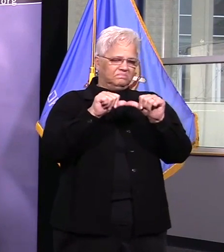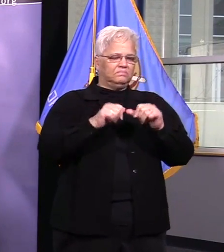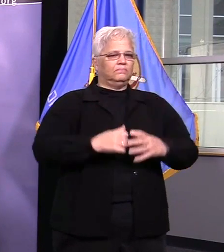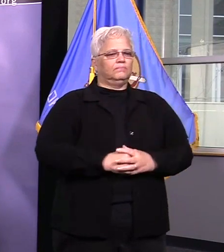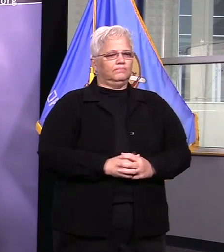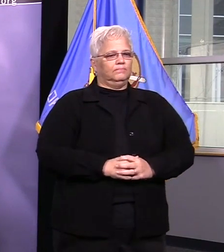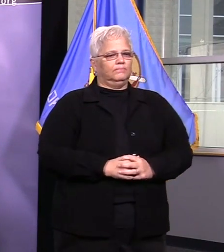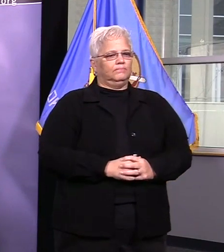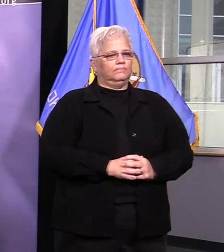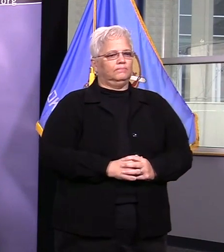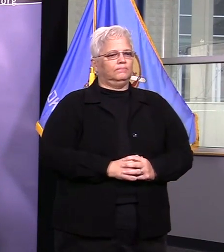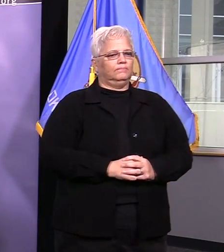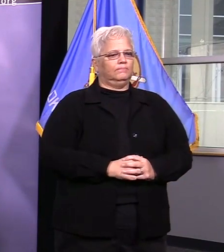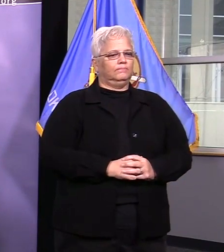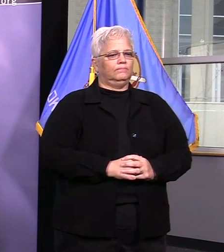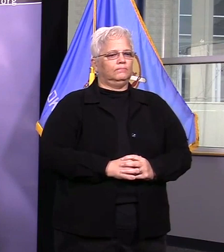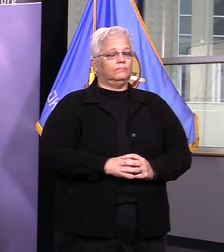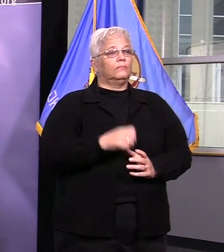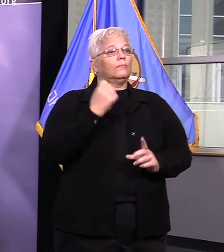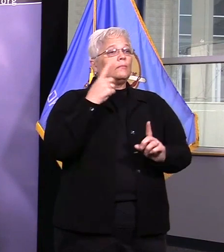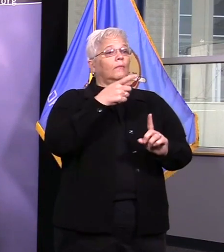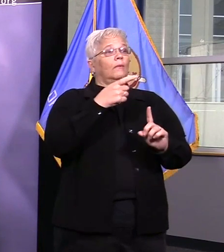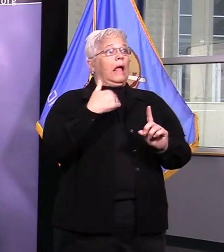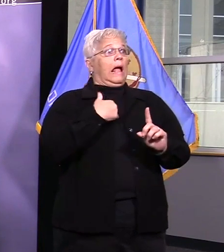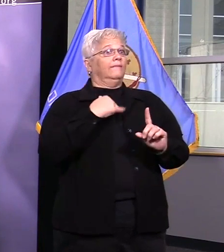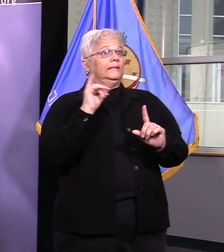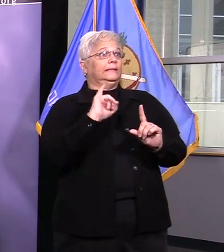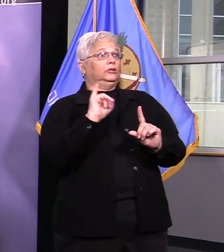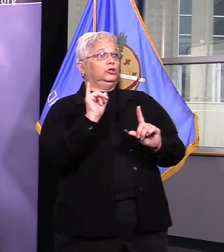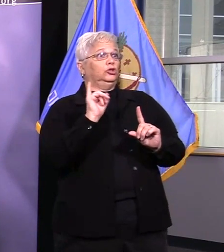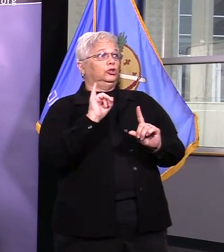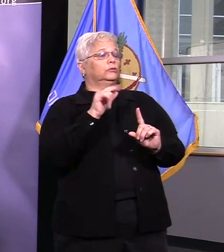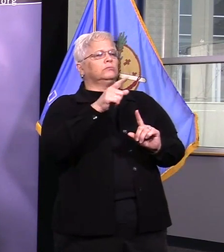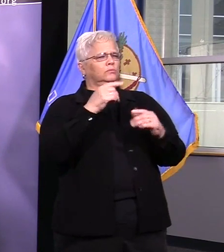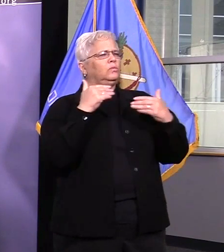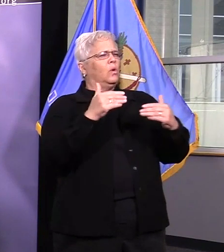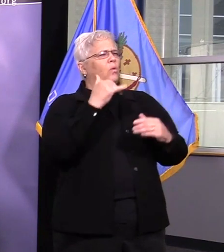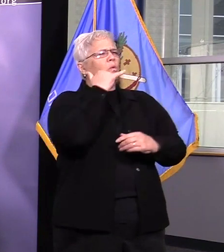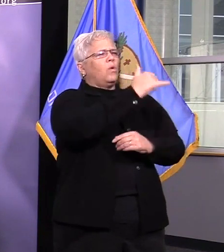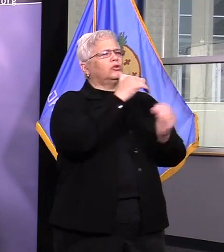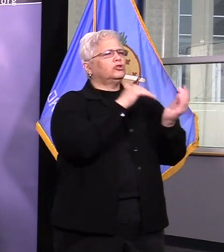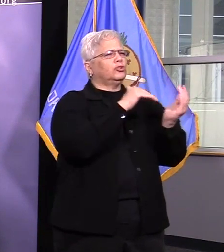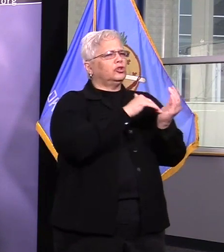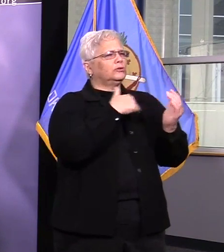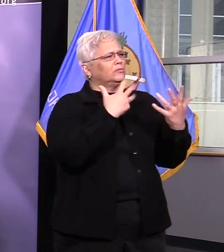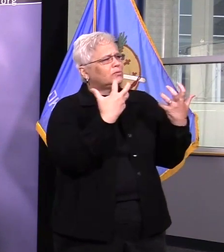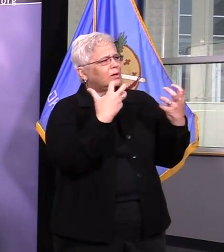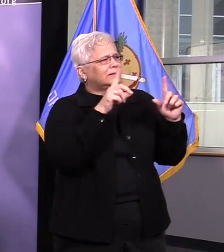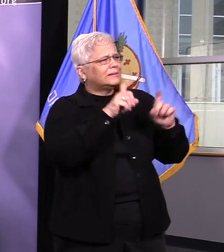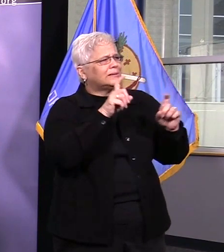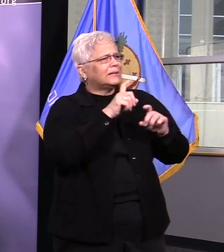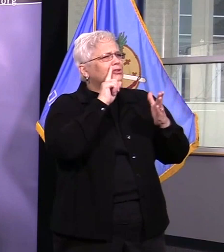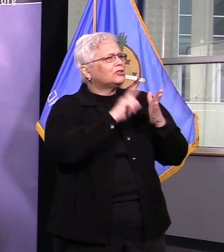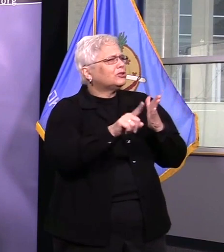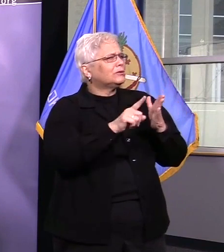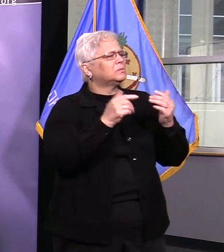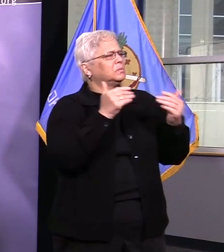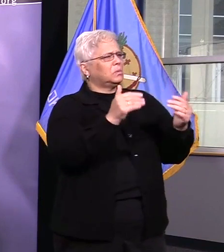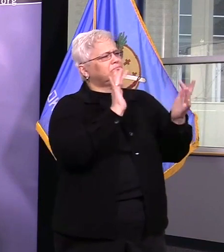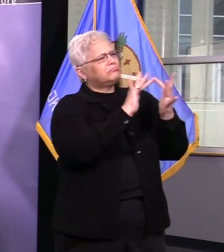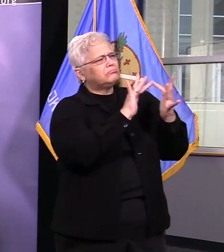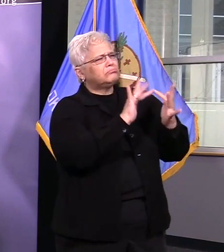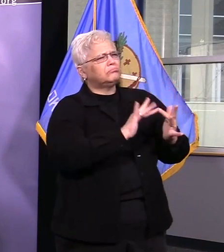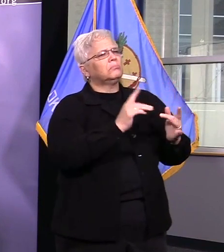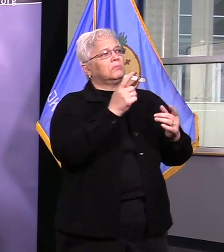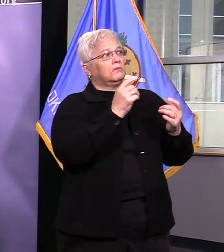insurance, please call your health care provider. In Tulsa County, the hospital systems continue to test their patients. Our mobile testing